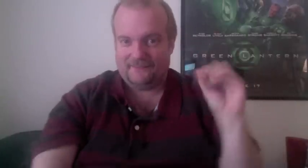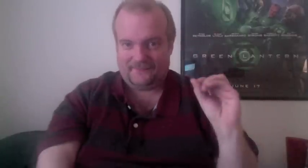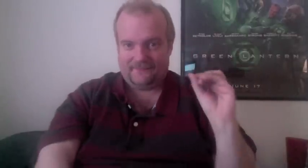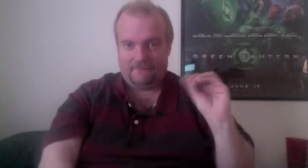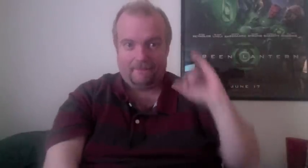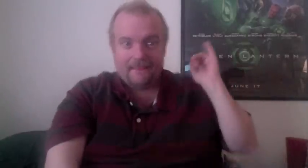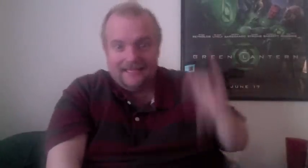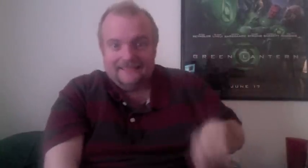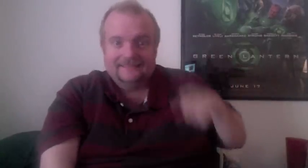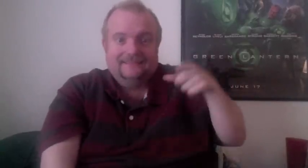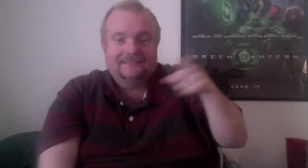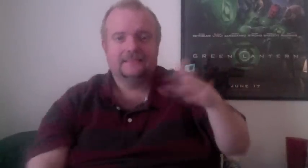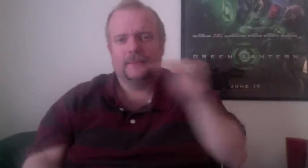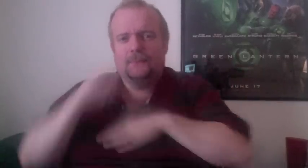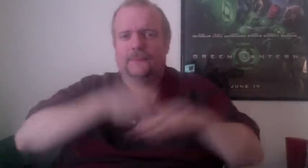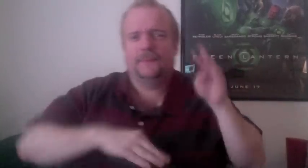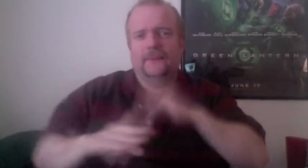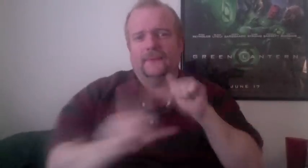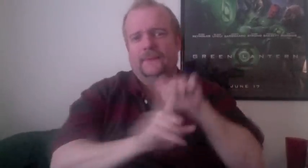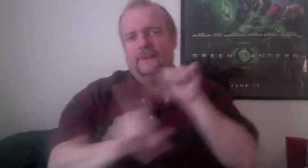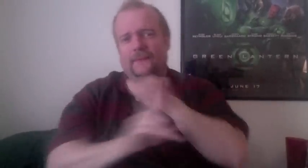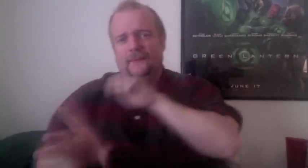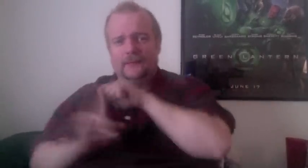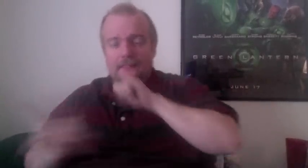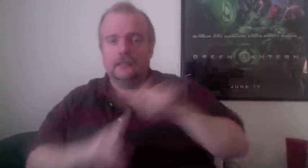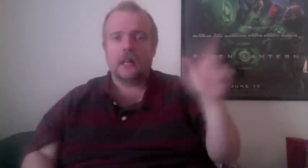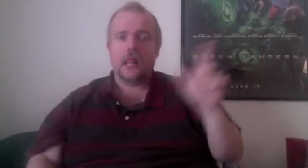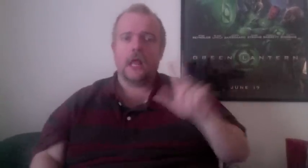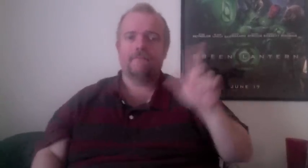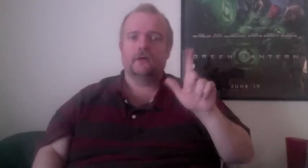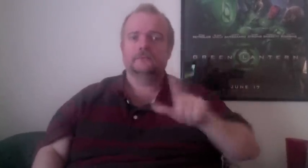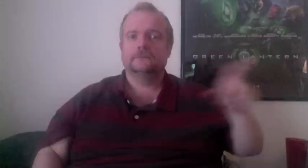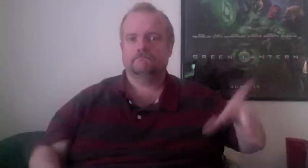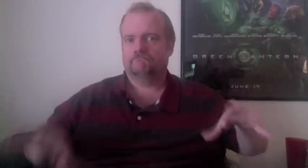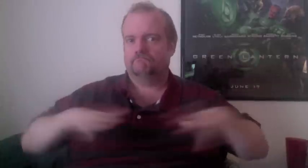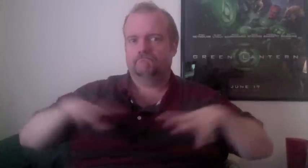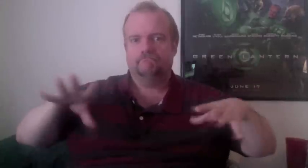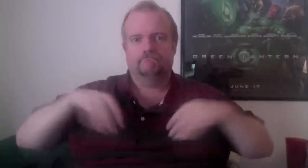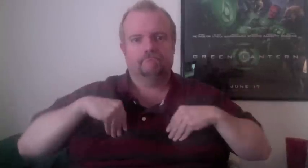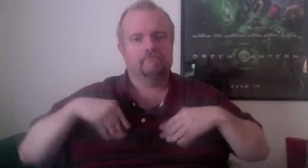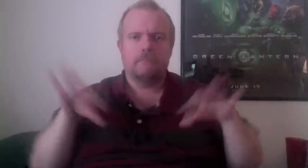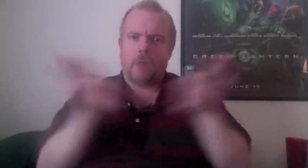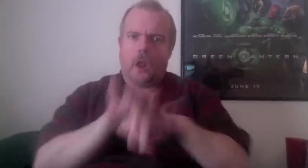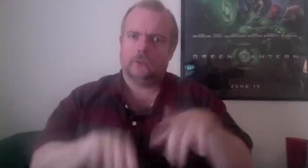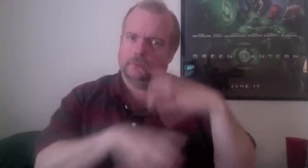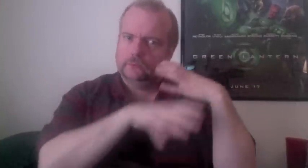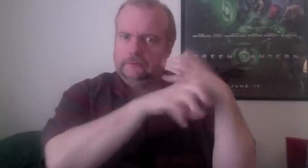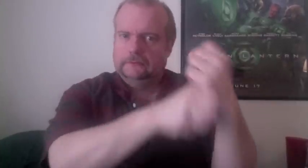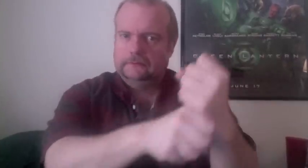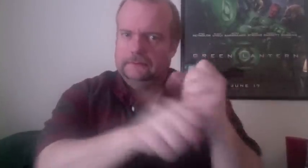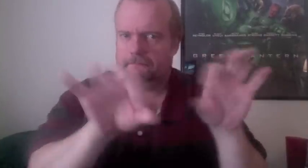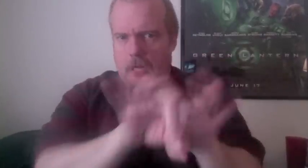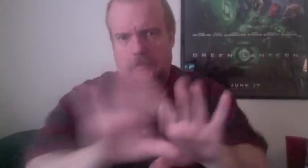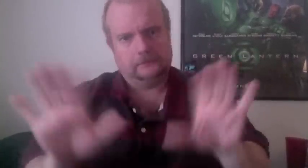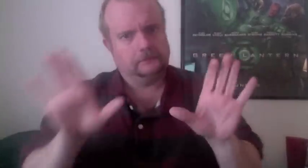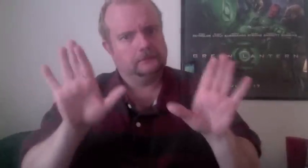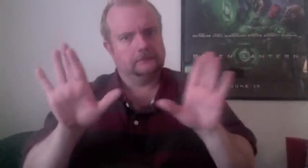My ghost story began when I opened a pet grooming business in Cumberland, Indiana. In my spare time, I'm a canine handler. I have a